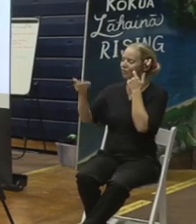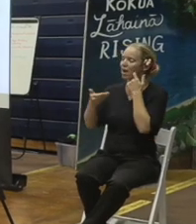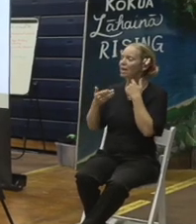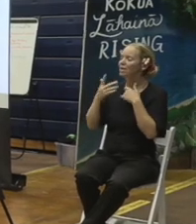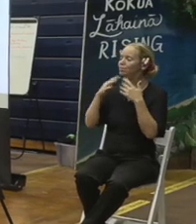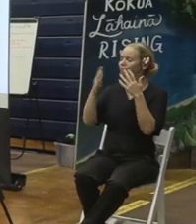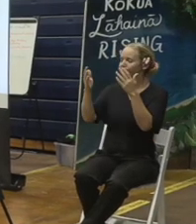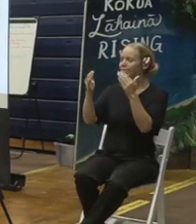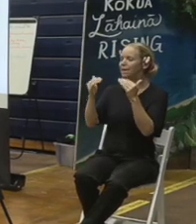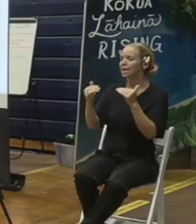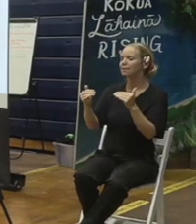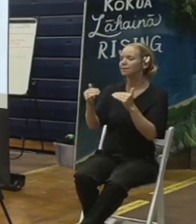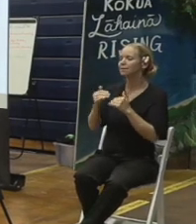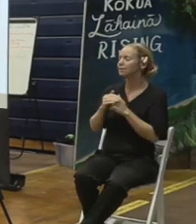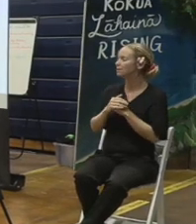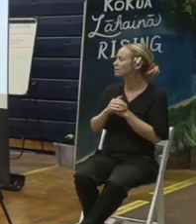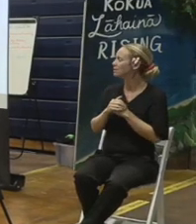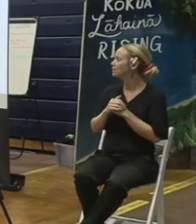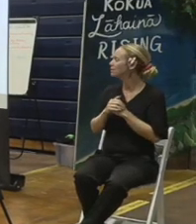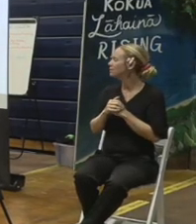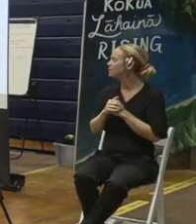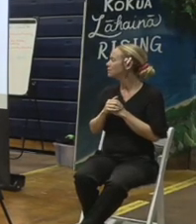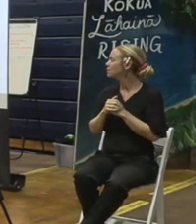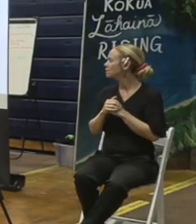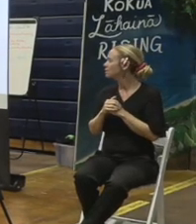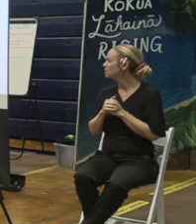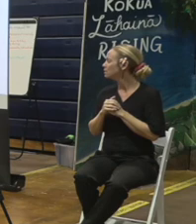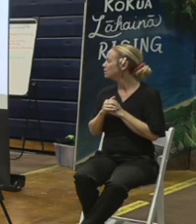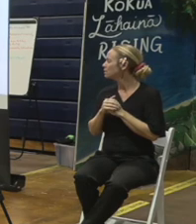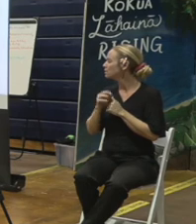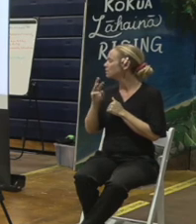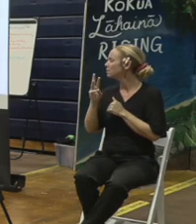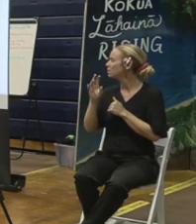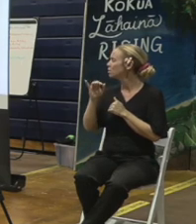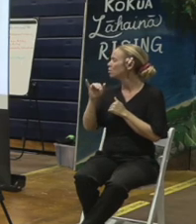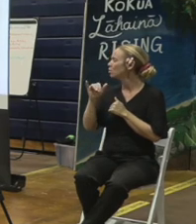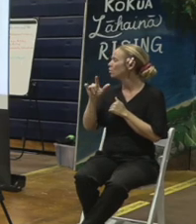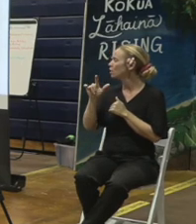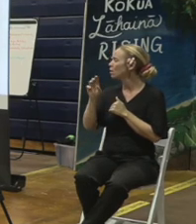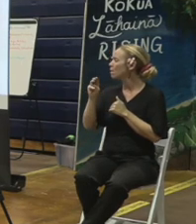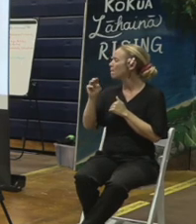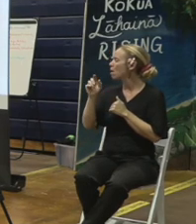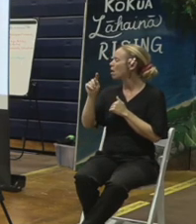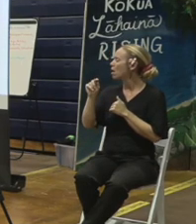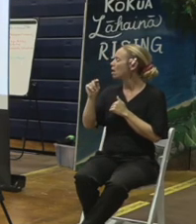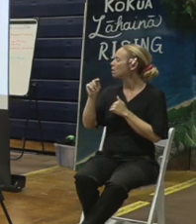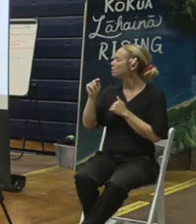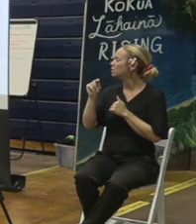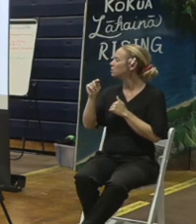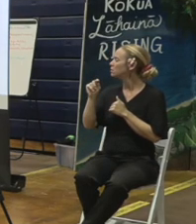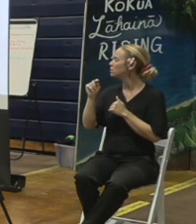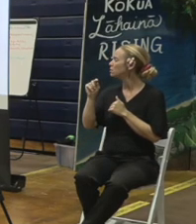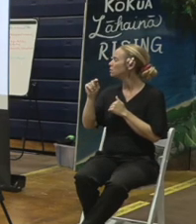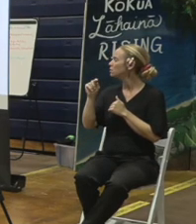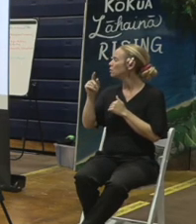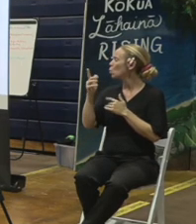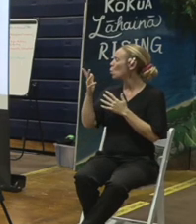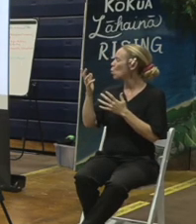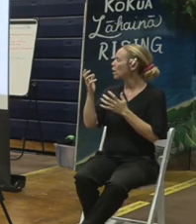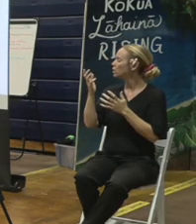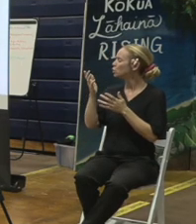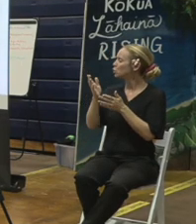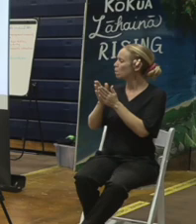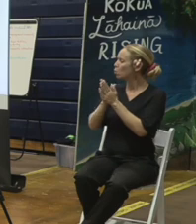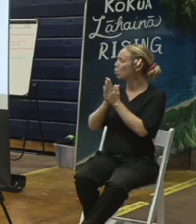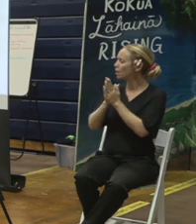Womont Kahayali'i who wanted to offer a pule for us. So we'll stop here and take